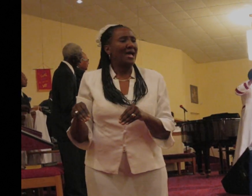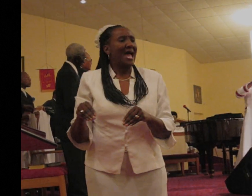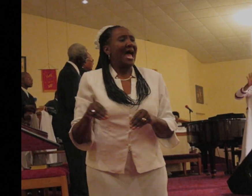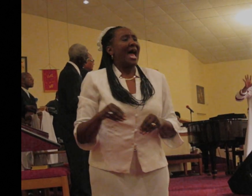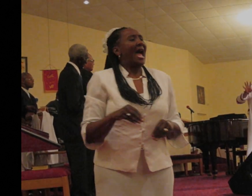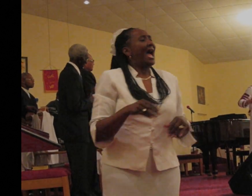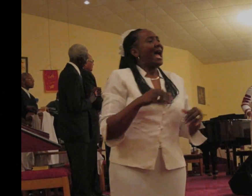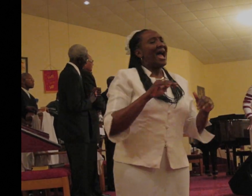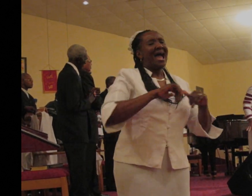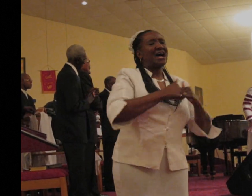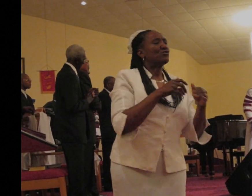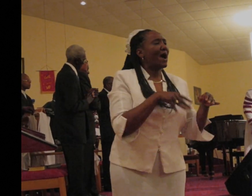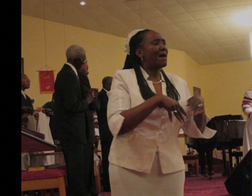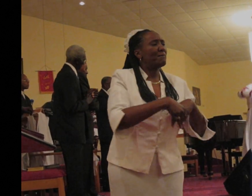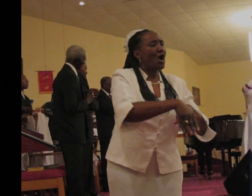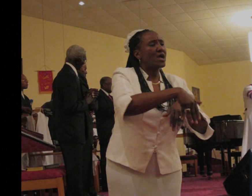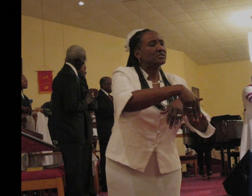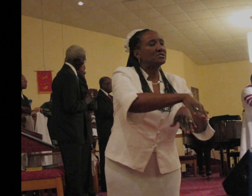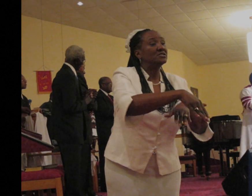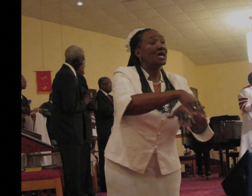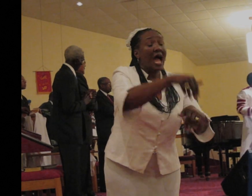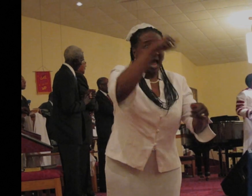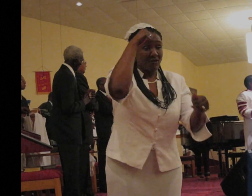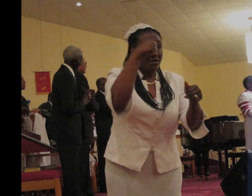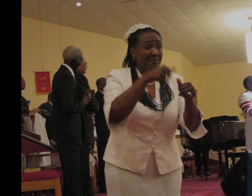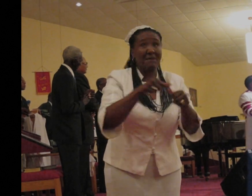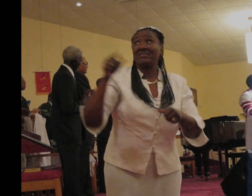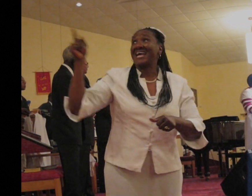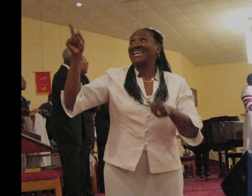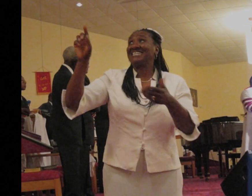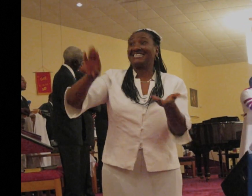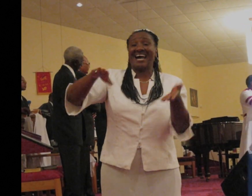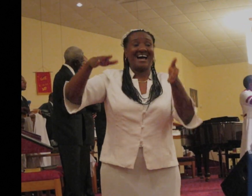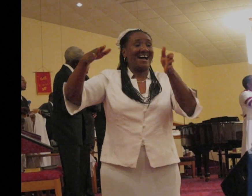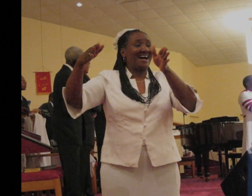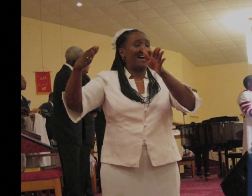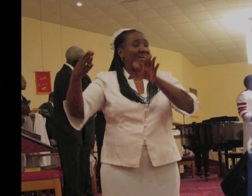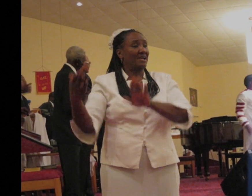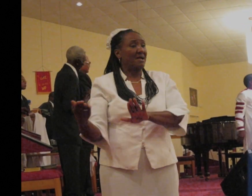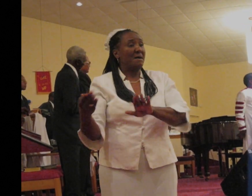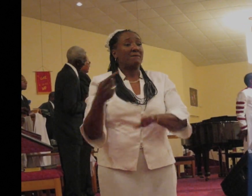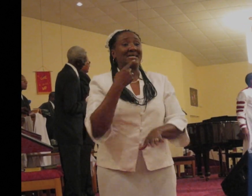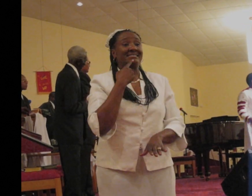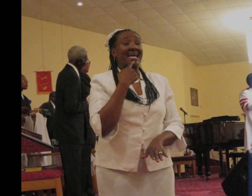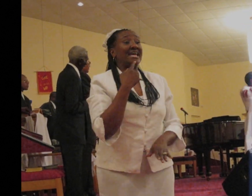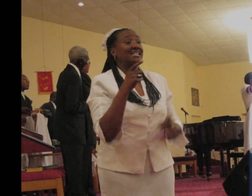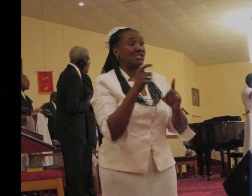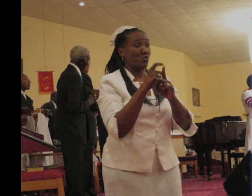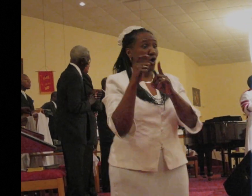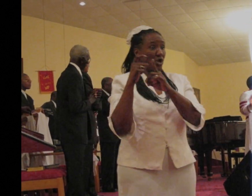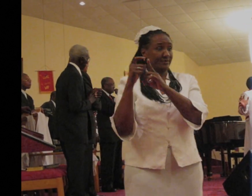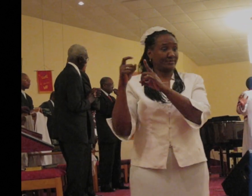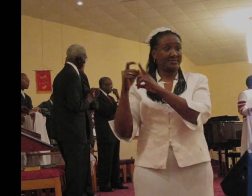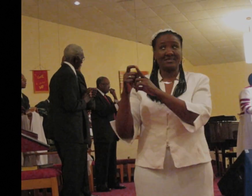I remember. That he died. By saying these words. Father.